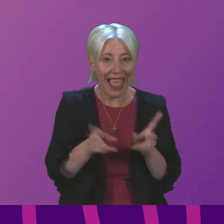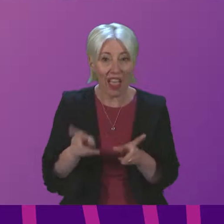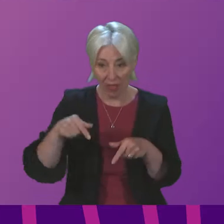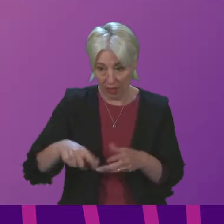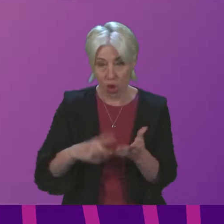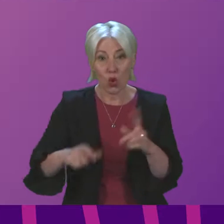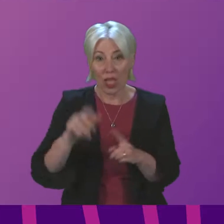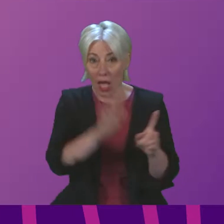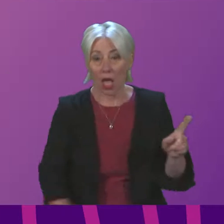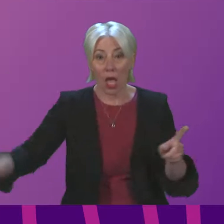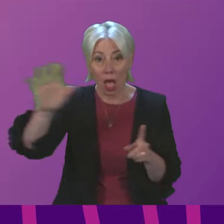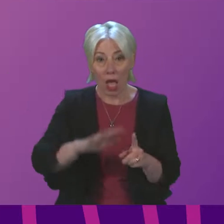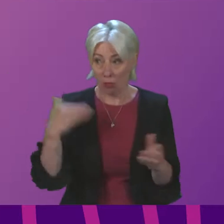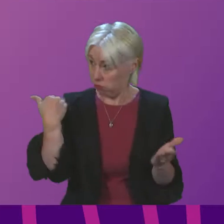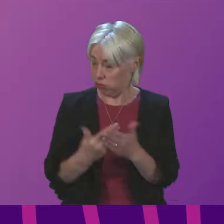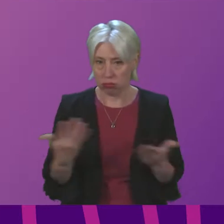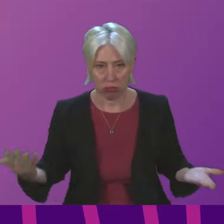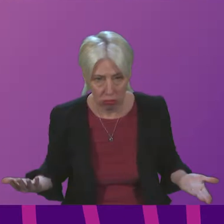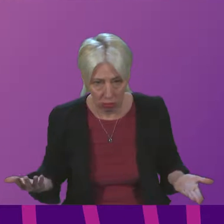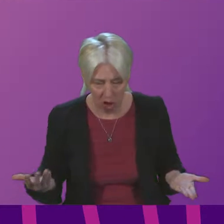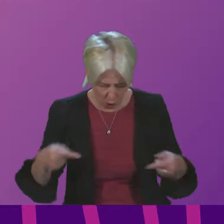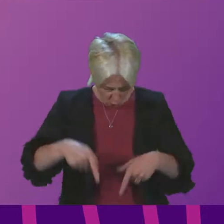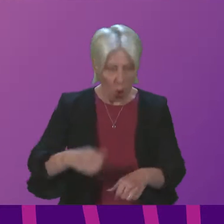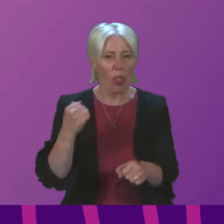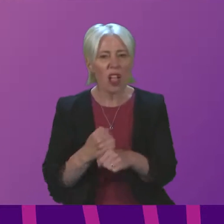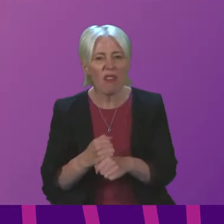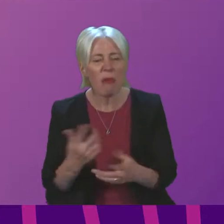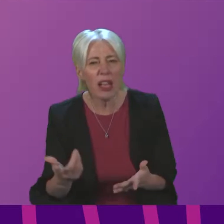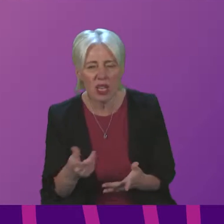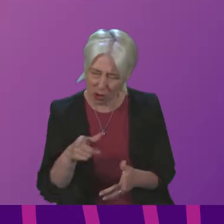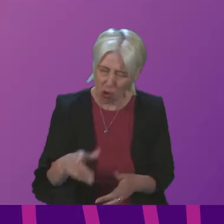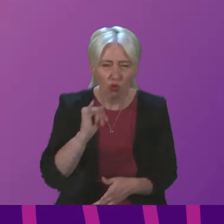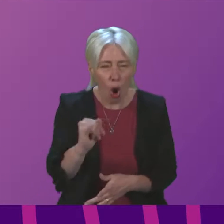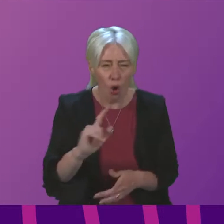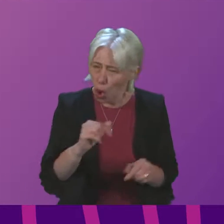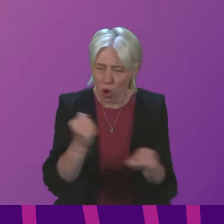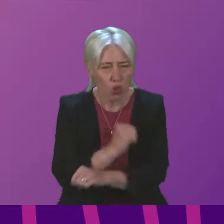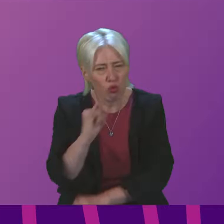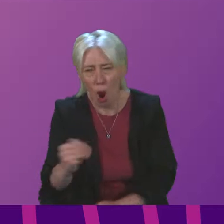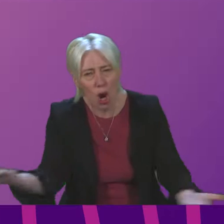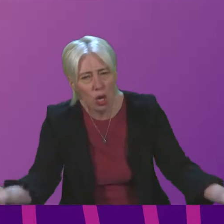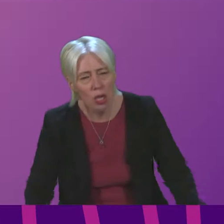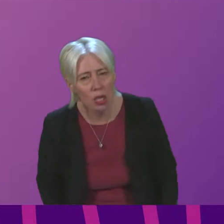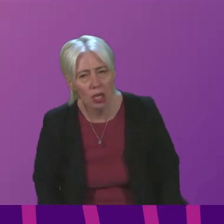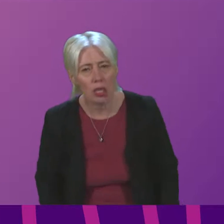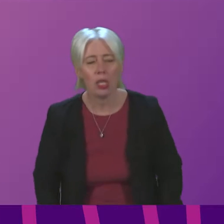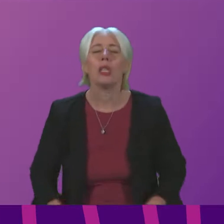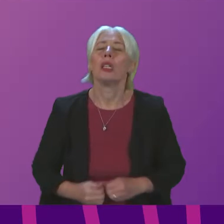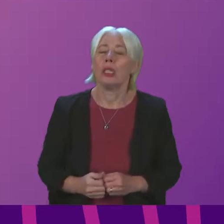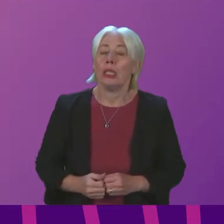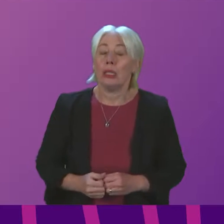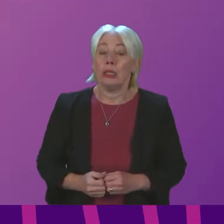by far. So what is this Government getting so badly wrong? Cabinet Secretary.